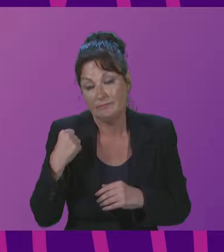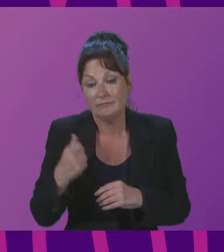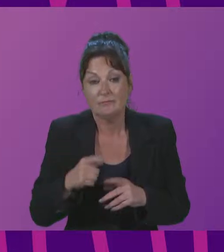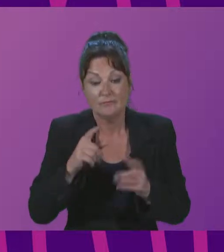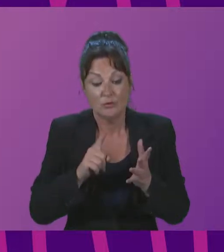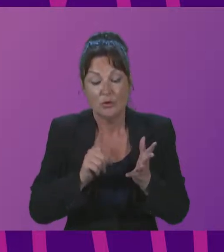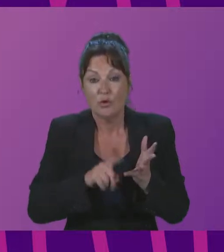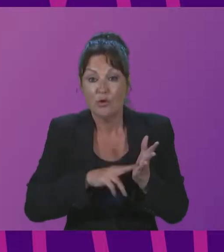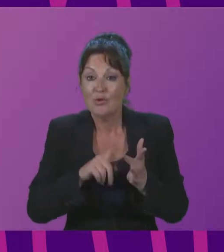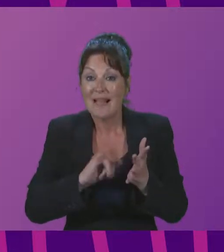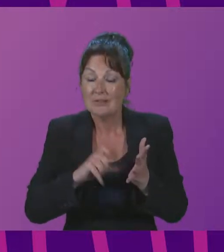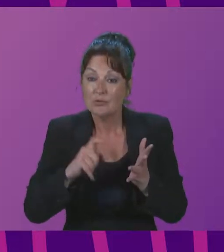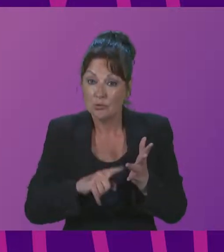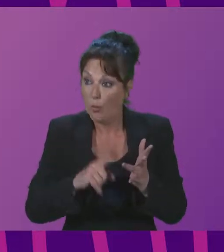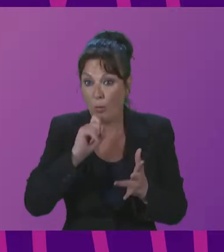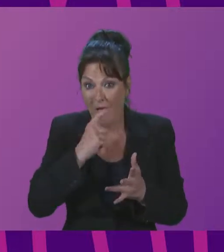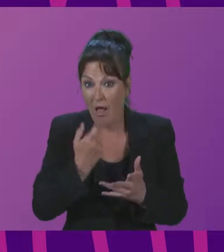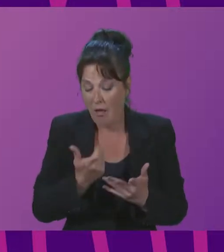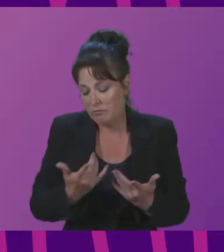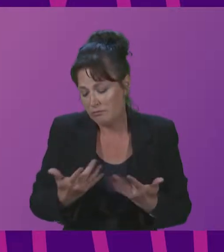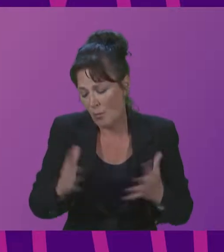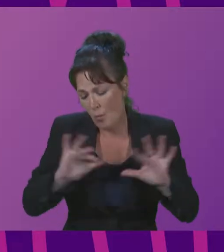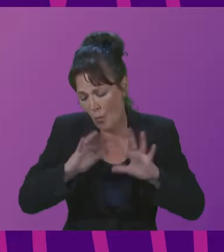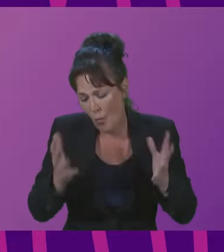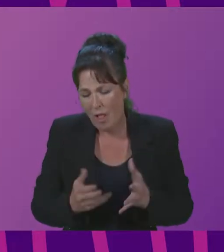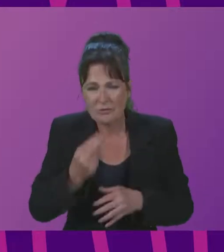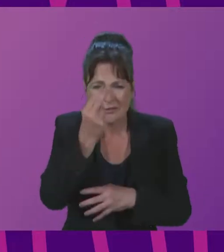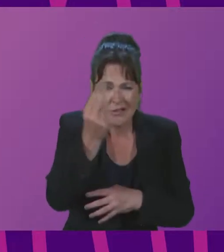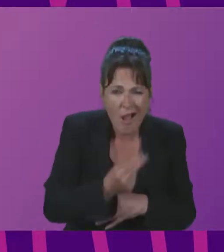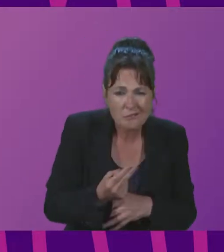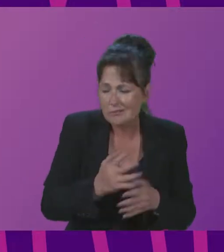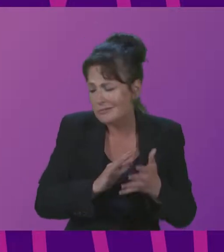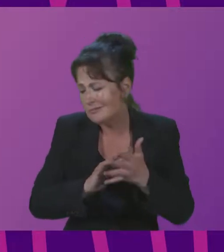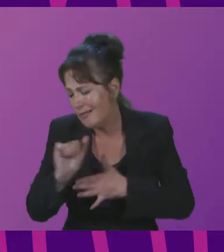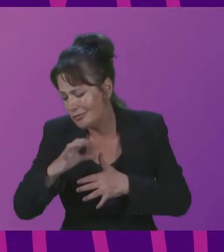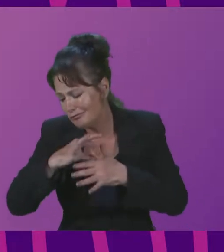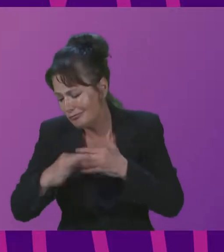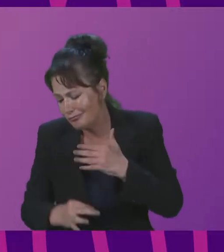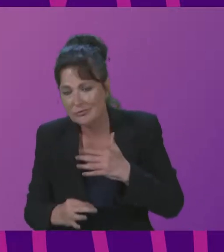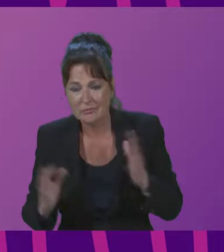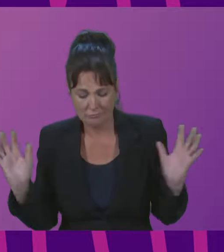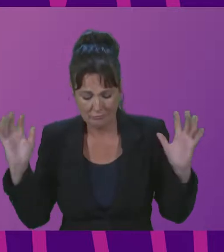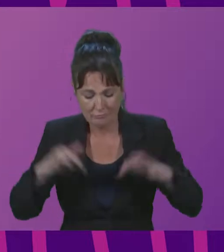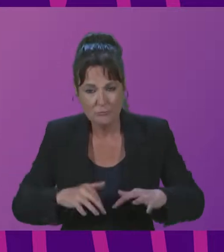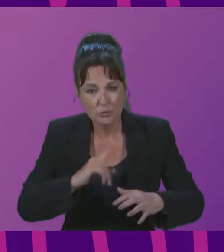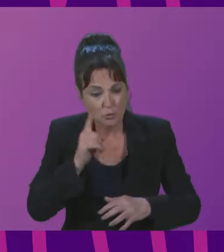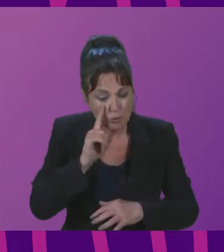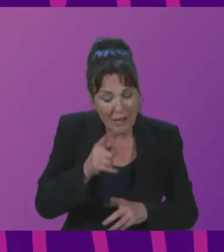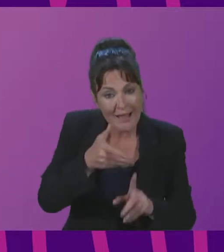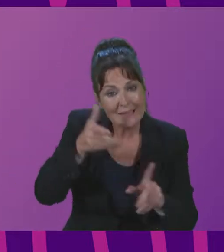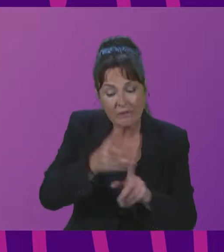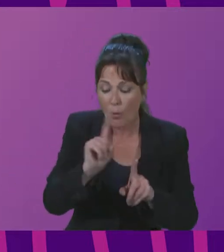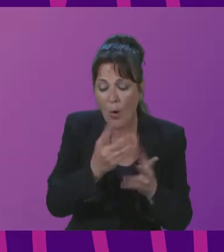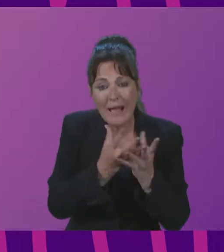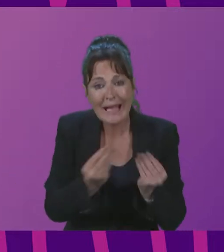Education, bringing together countries to address the needs, gaps and priorities in the field of culture and arts education.